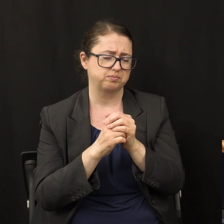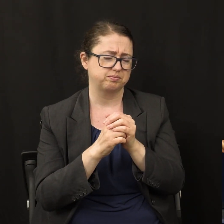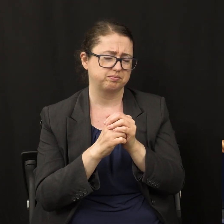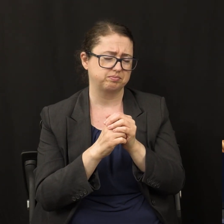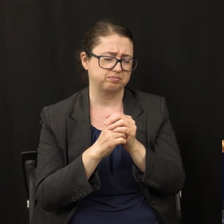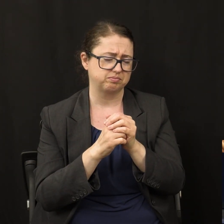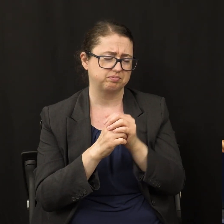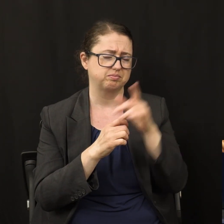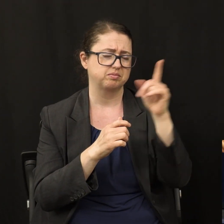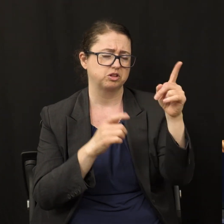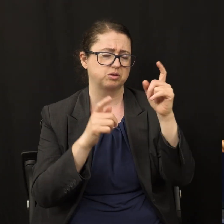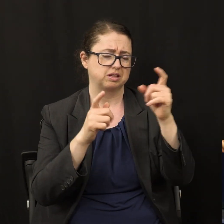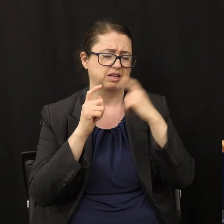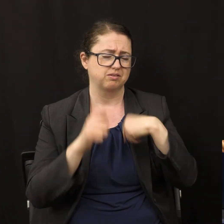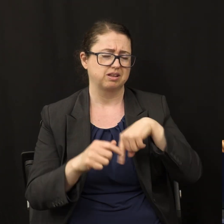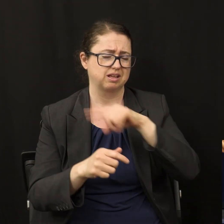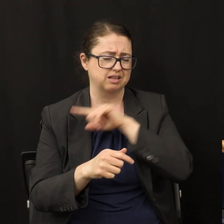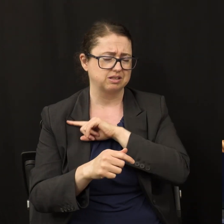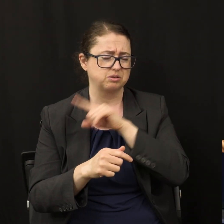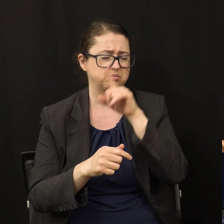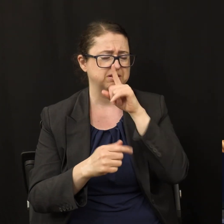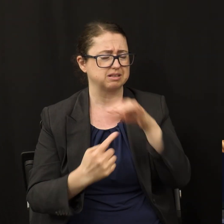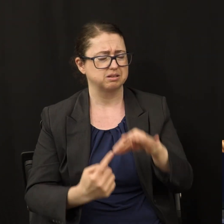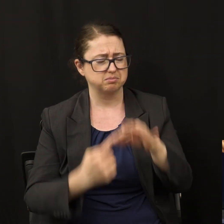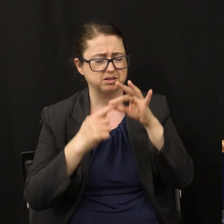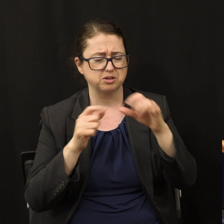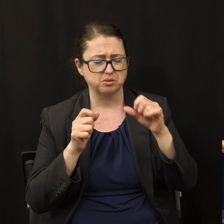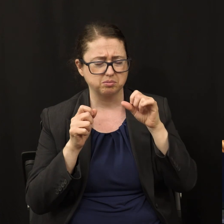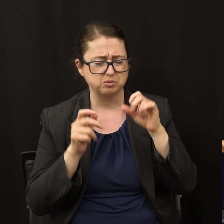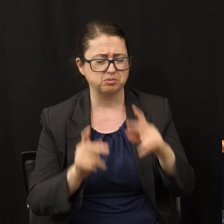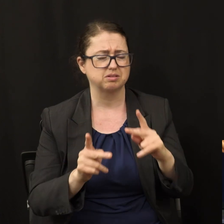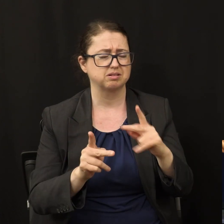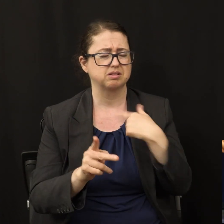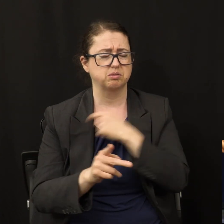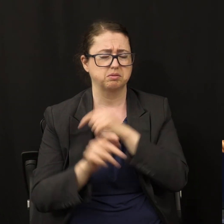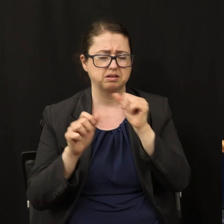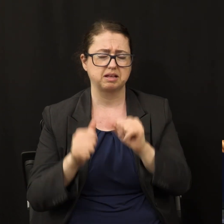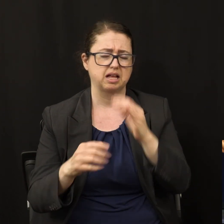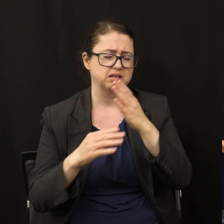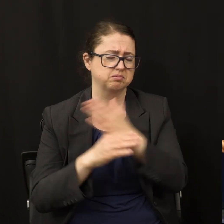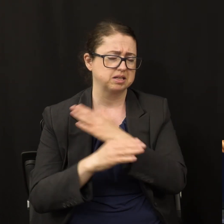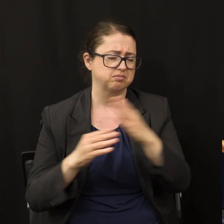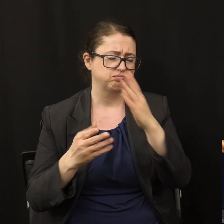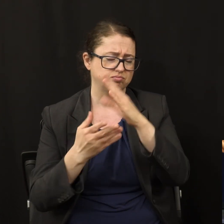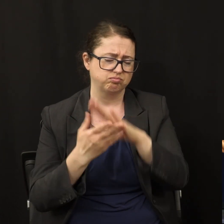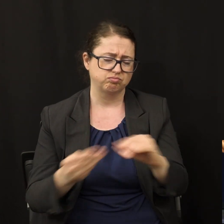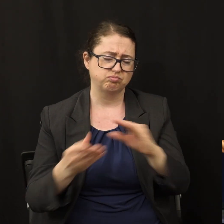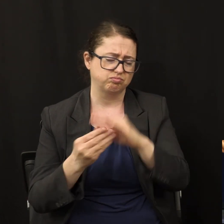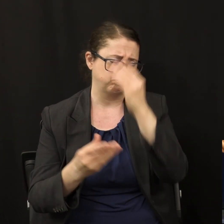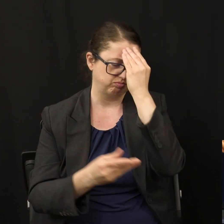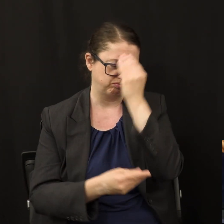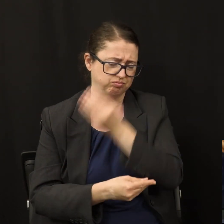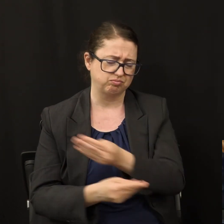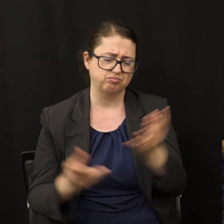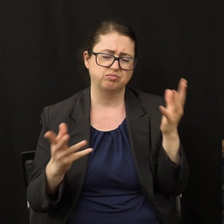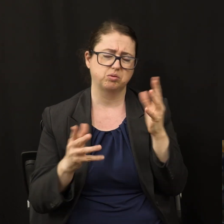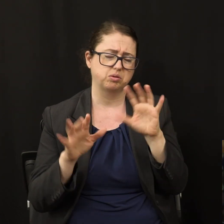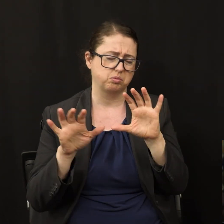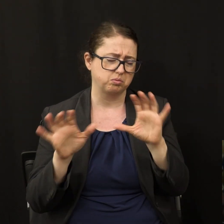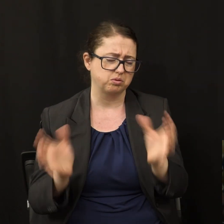us the privilege and the opportunity to share the final message with the world father we've hit it under